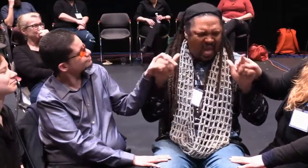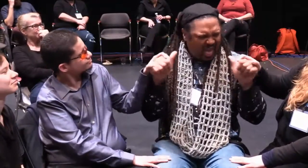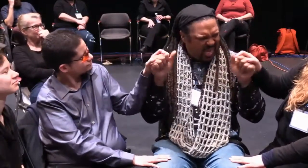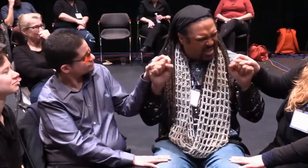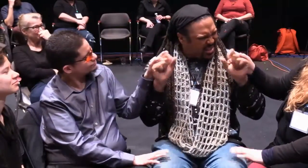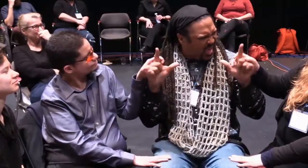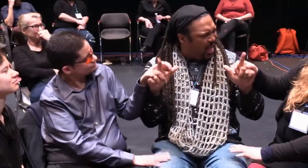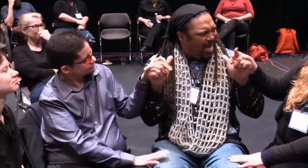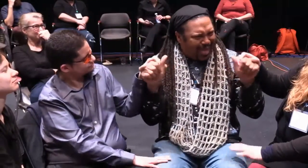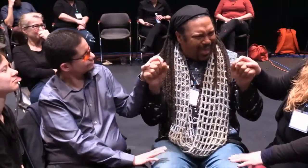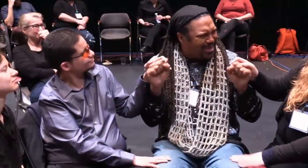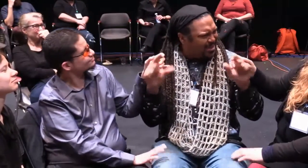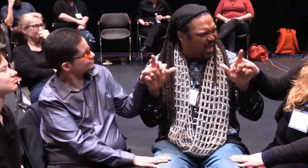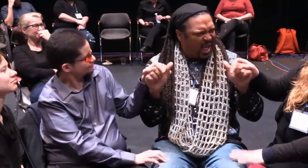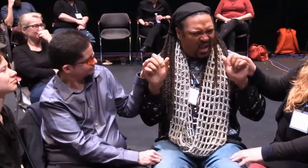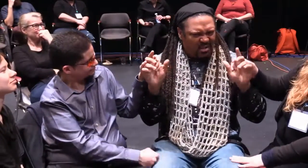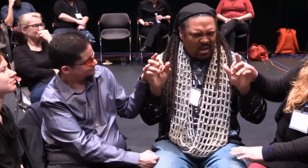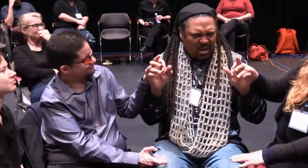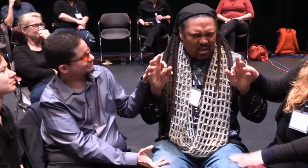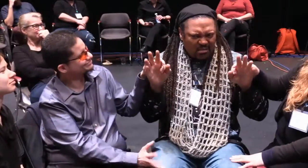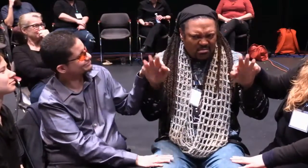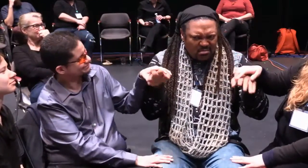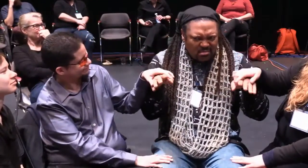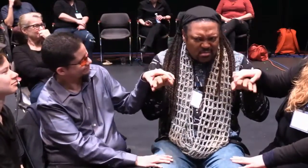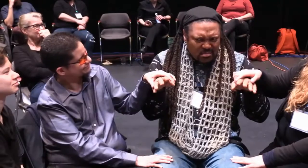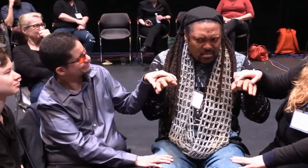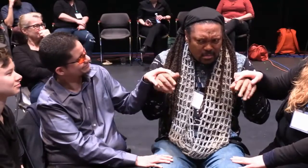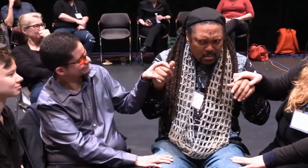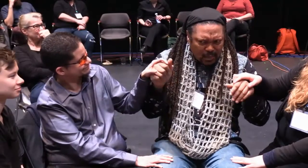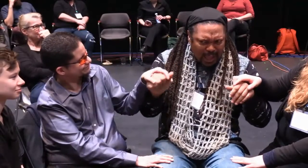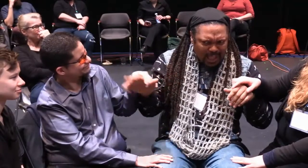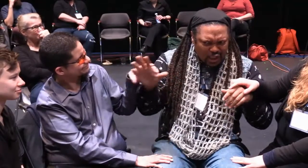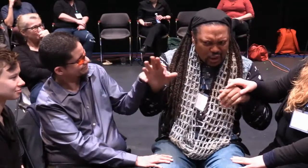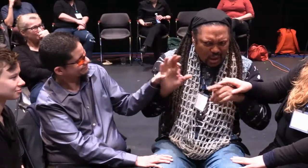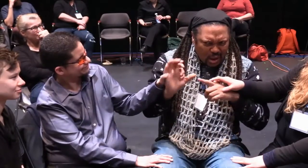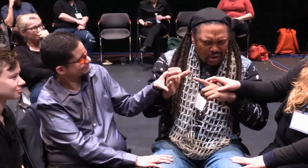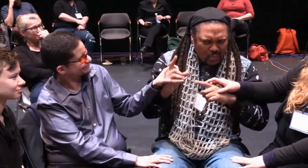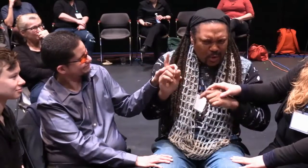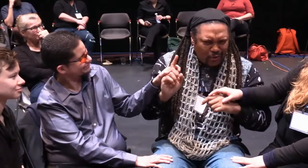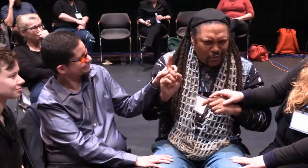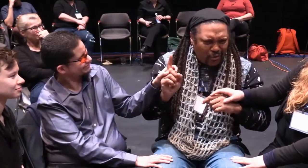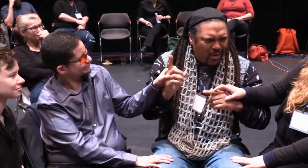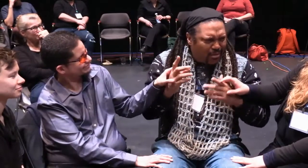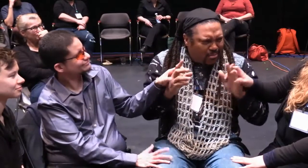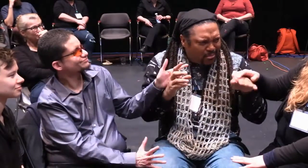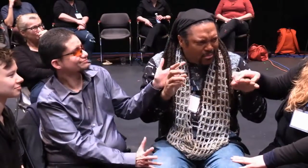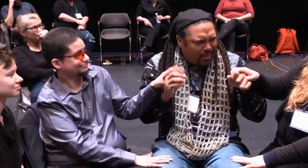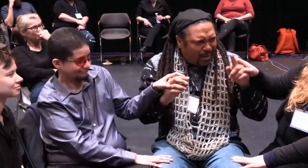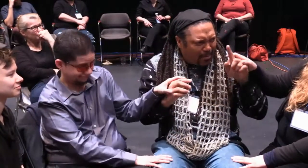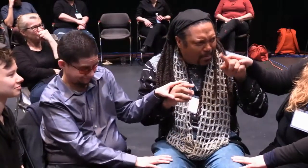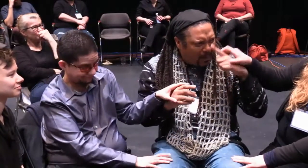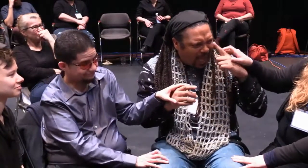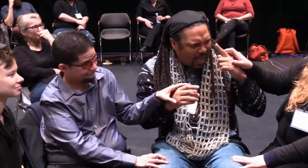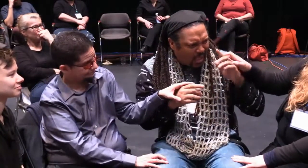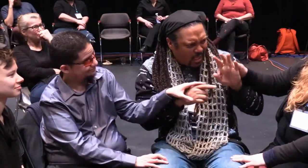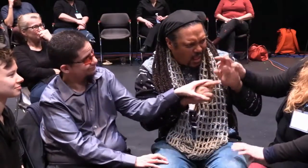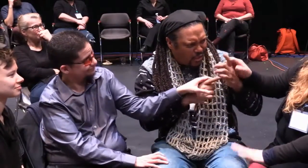identity on the stage and ASL, ASL, everything's about ASL. And I say, hold on, where are the